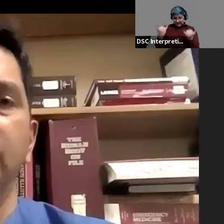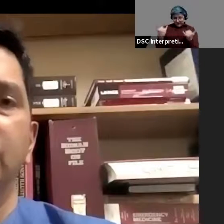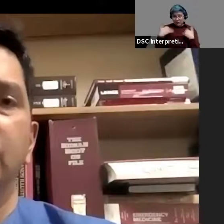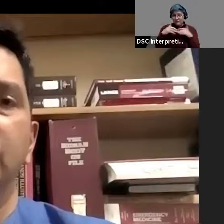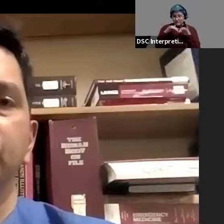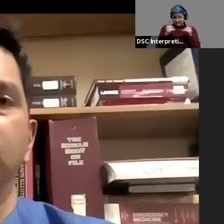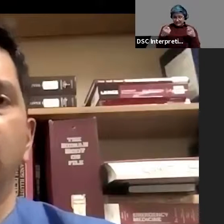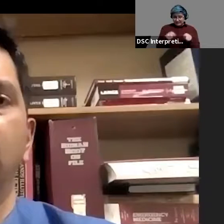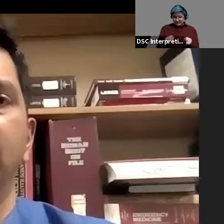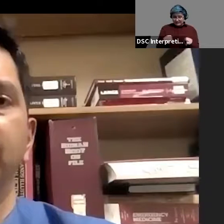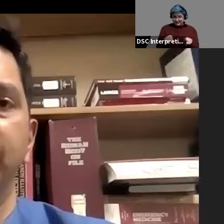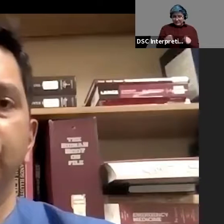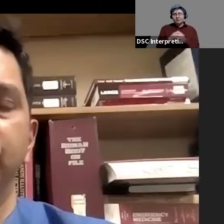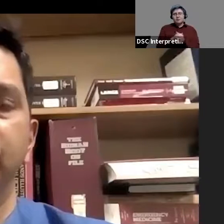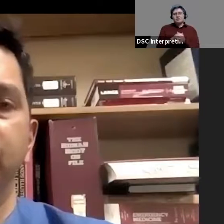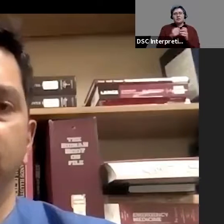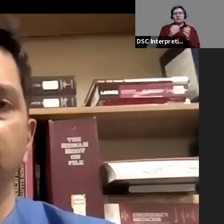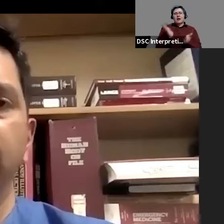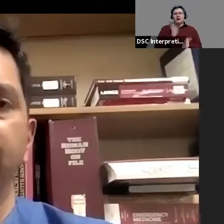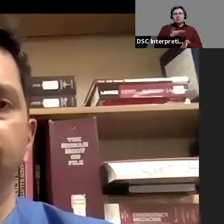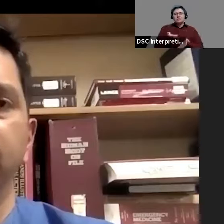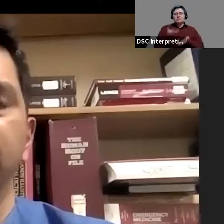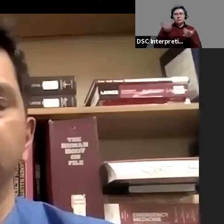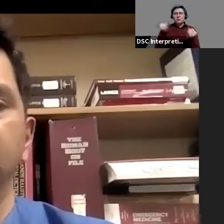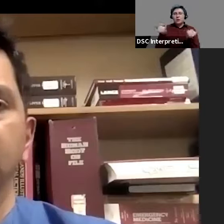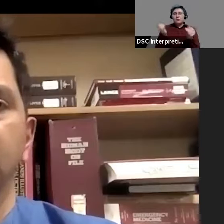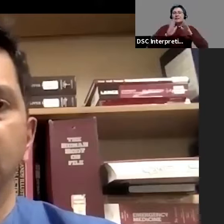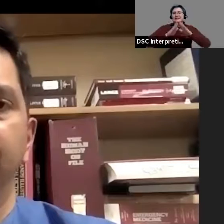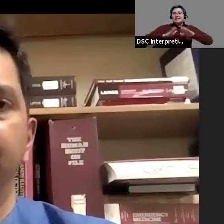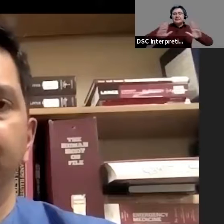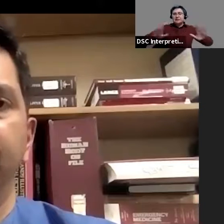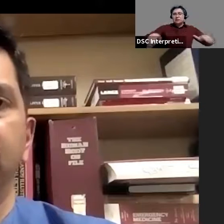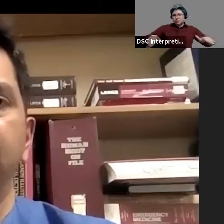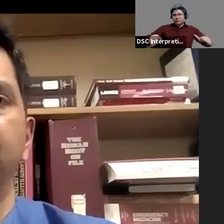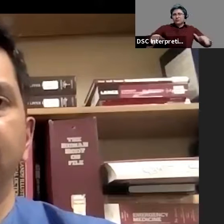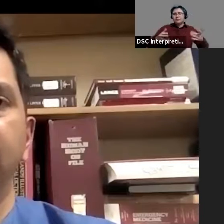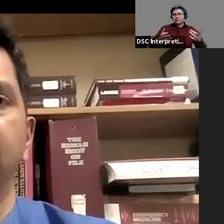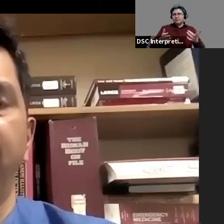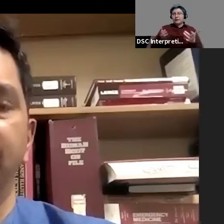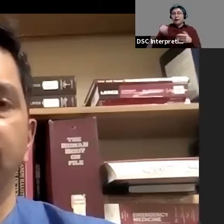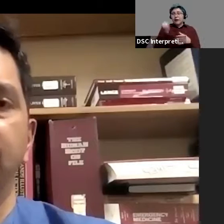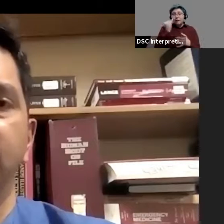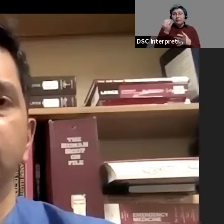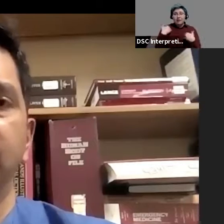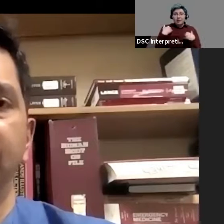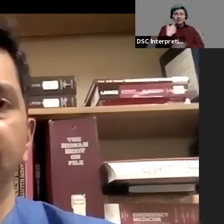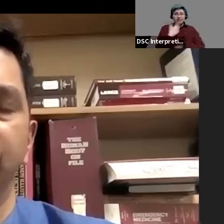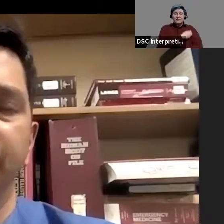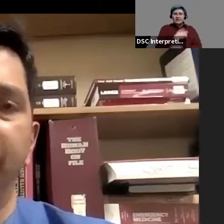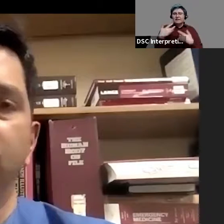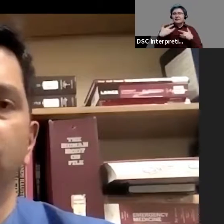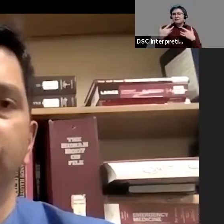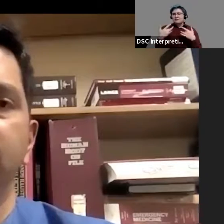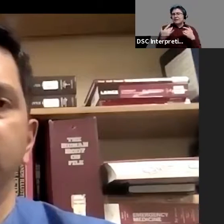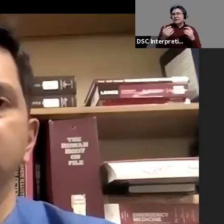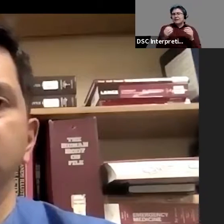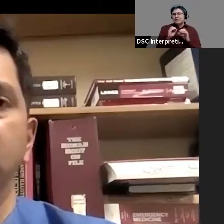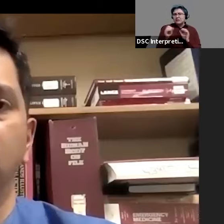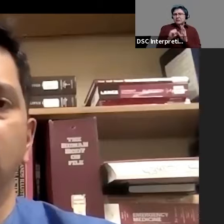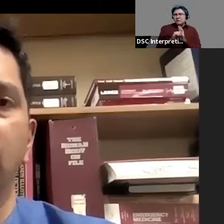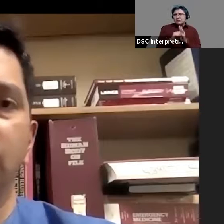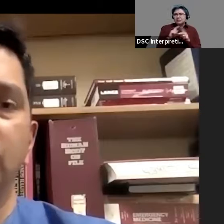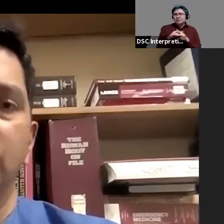now. So our recommendation, we know that for children, that even if they get the vaccine, they're usually asymptomatic or they